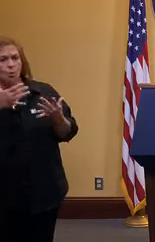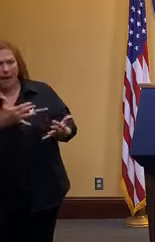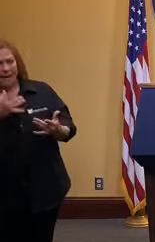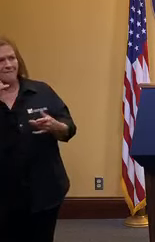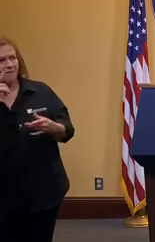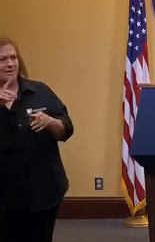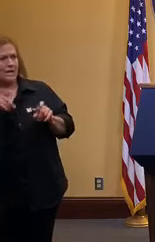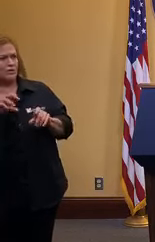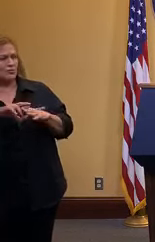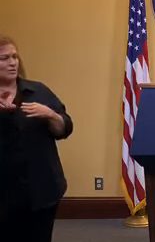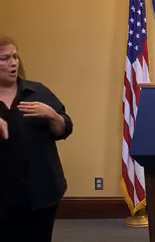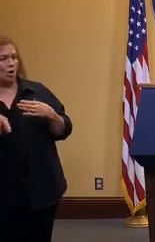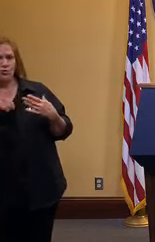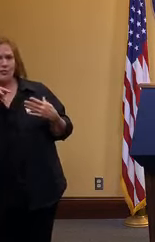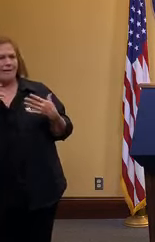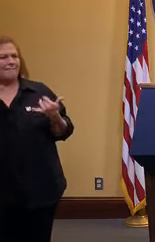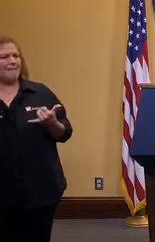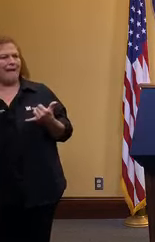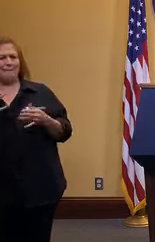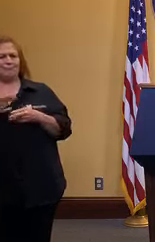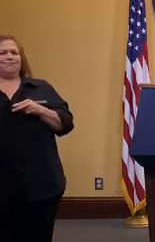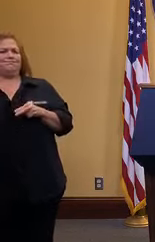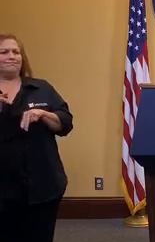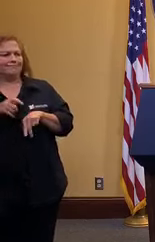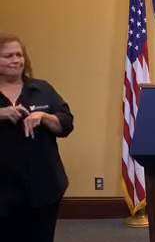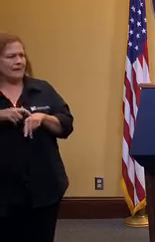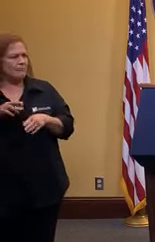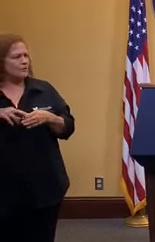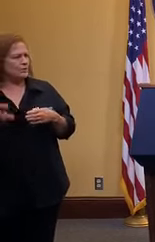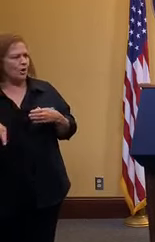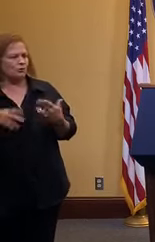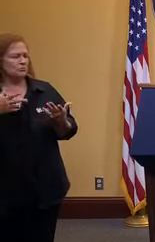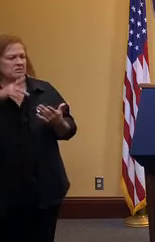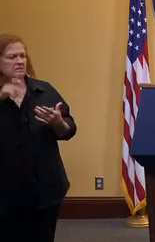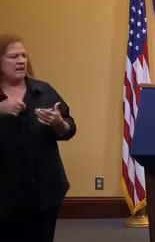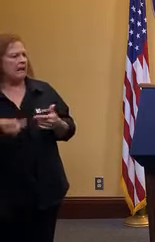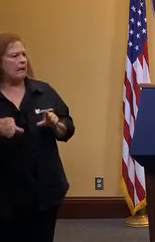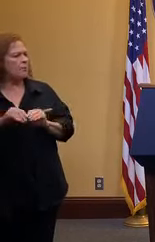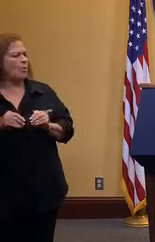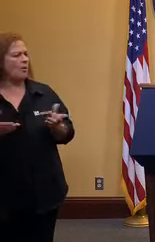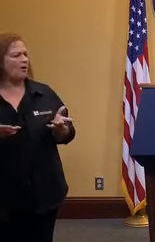test results and now there's really much less waiting so there really wasn't as much of a need for it